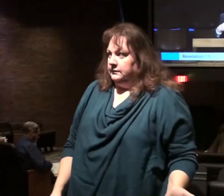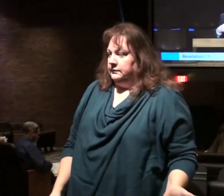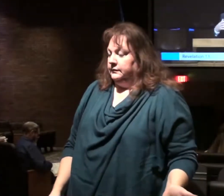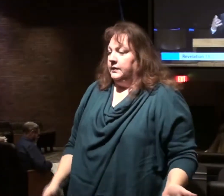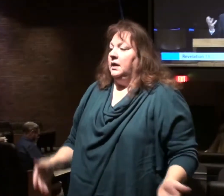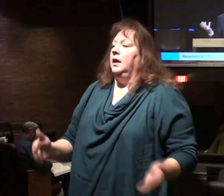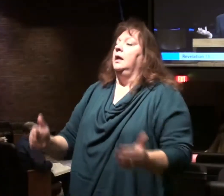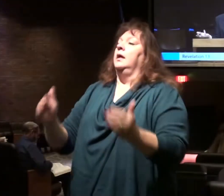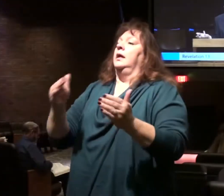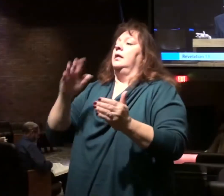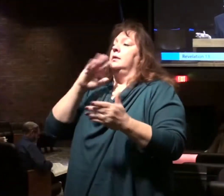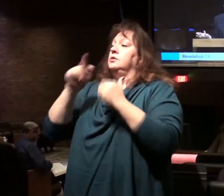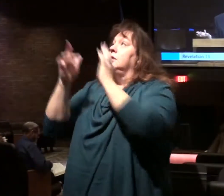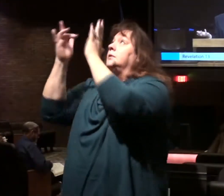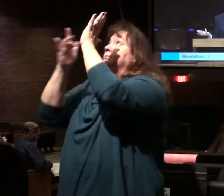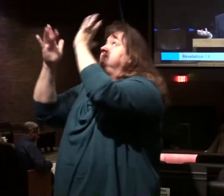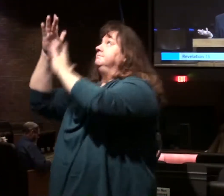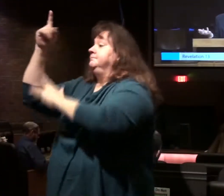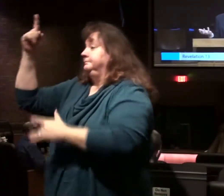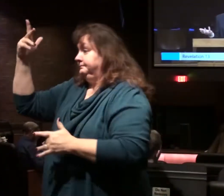Then we talk about Christ.